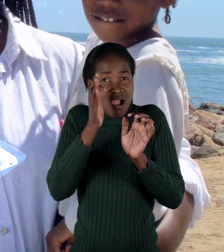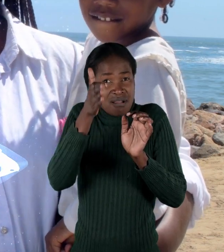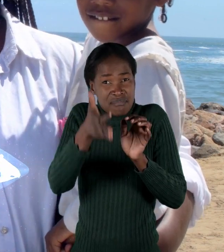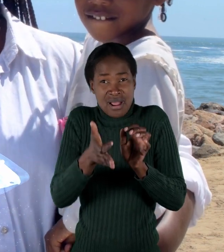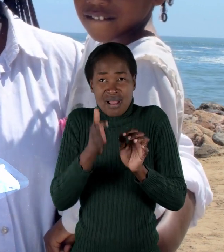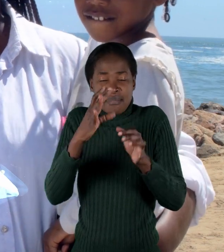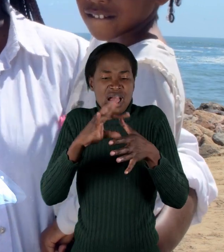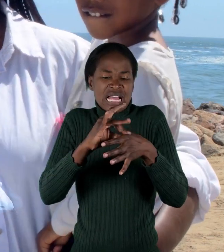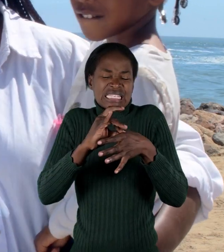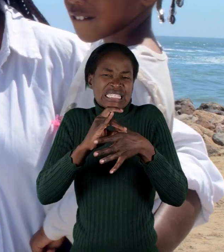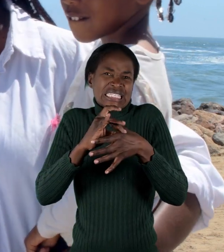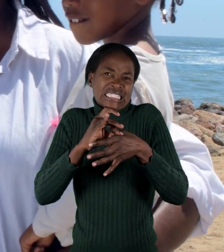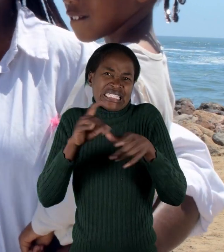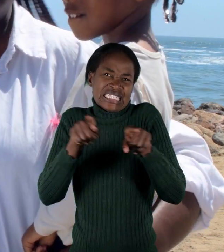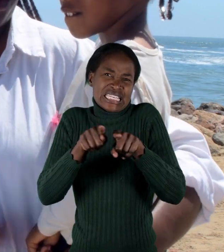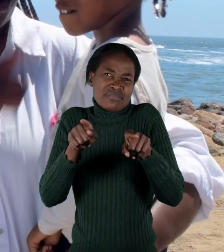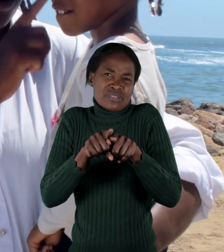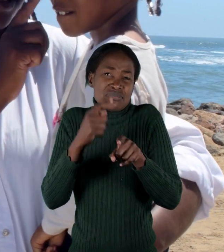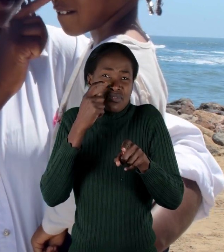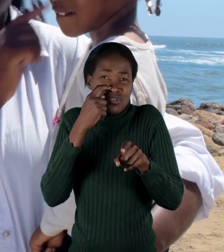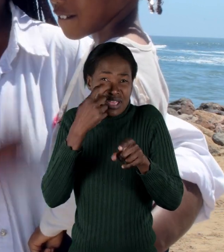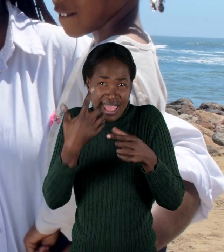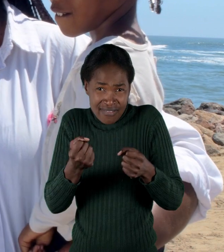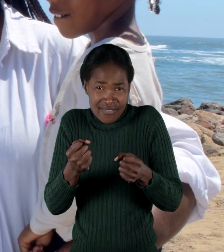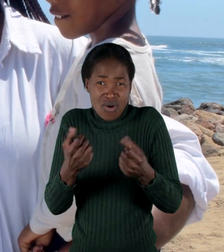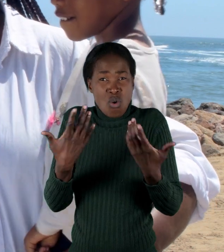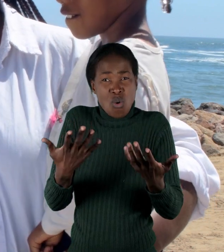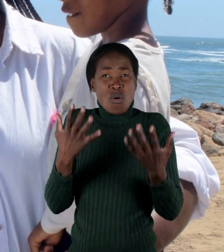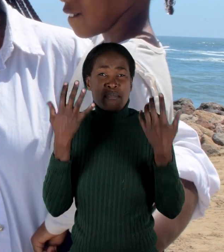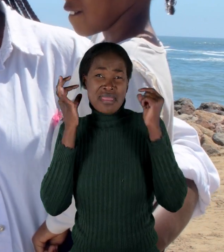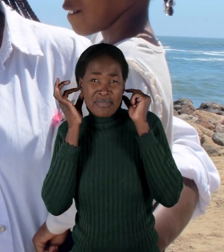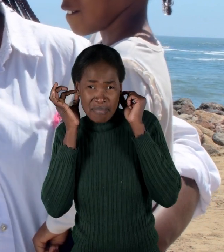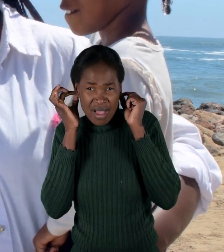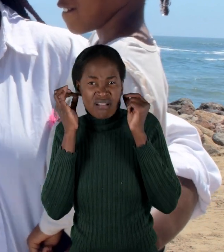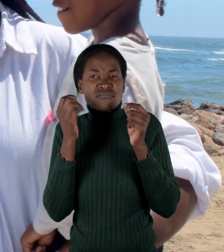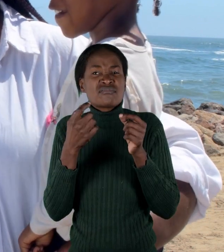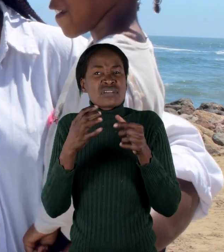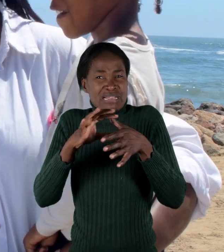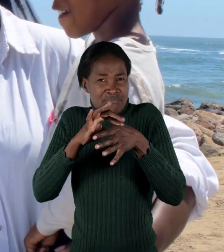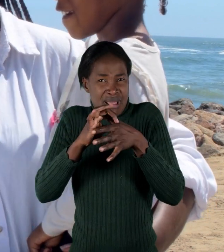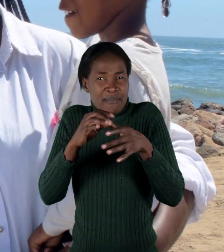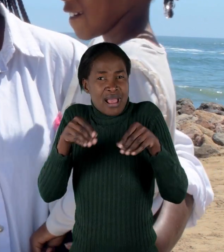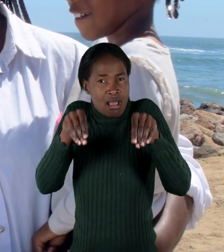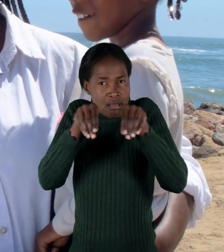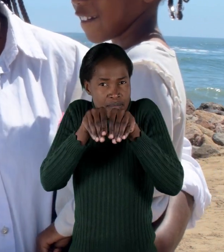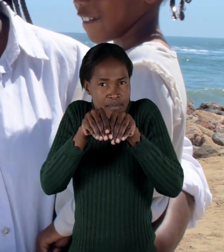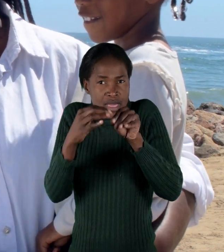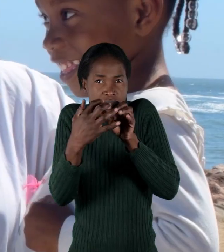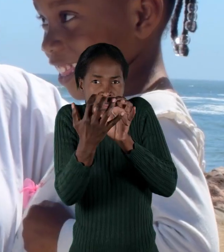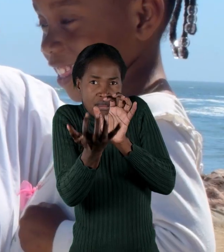cartilage. The same stuff that gives your nose or your ears their shape and structure. That's why